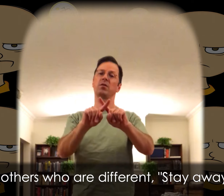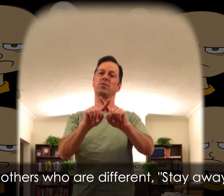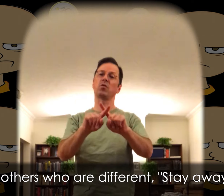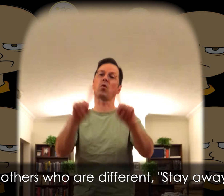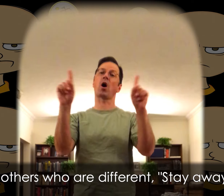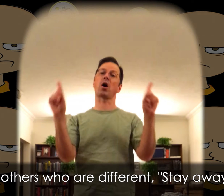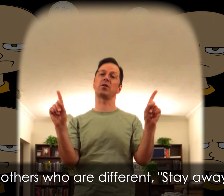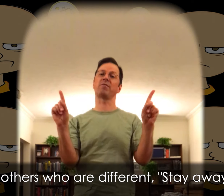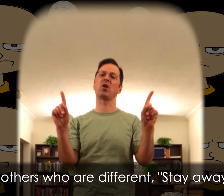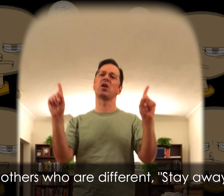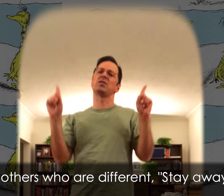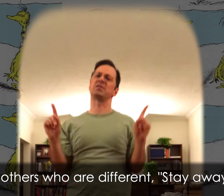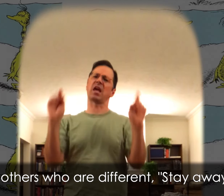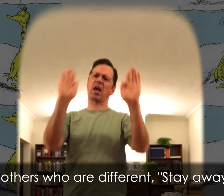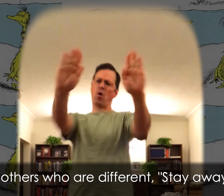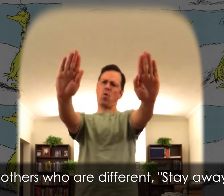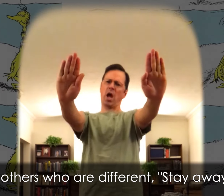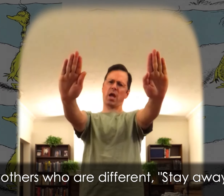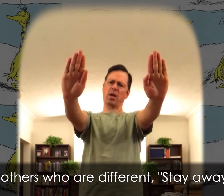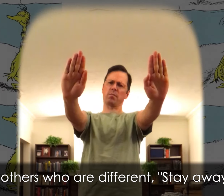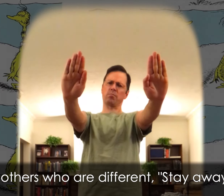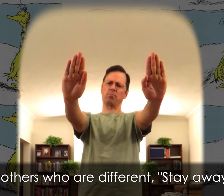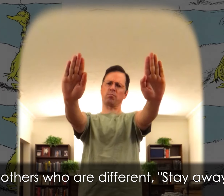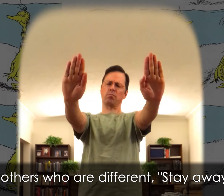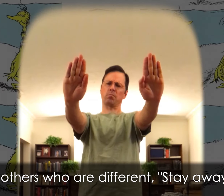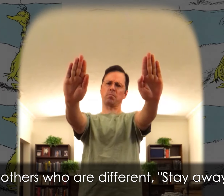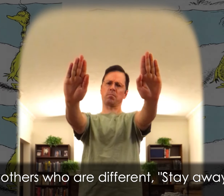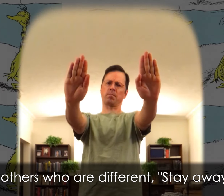To others who are different, stay away